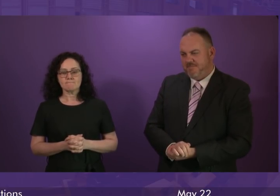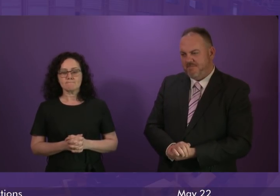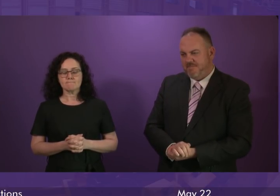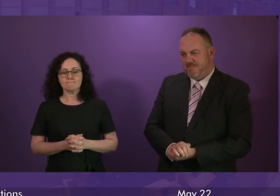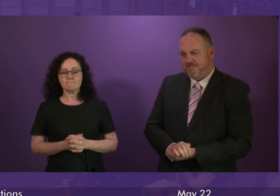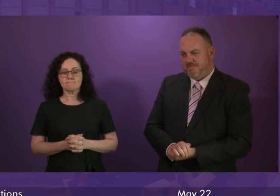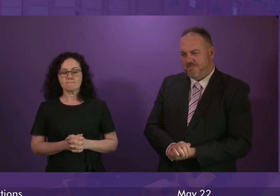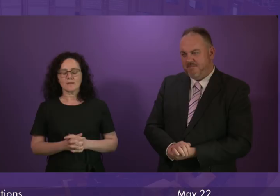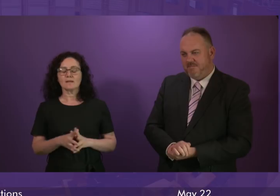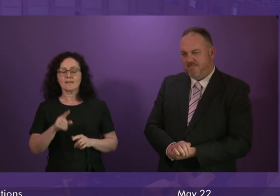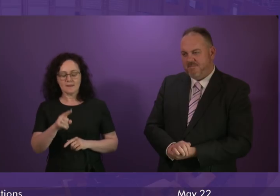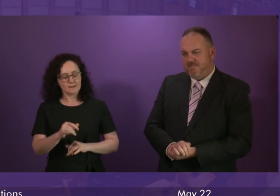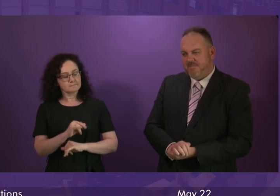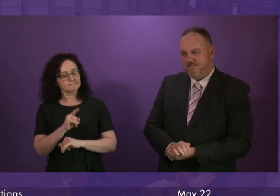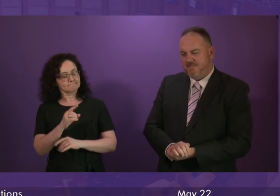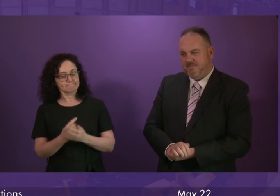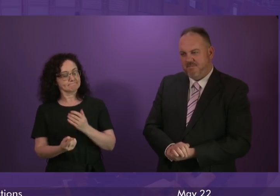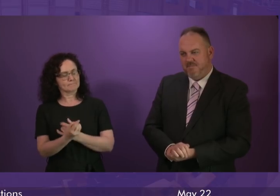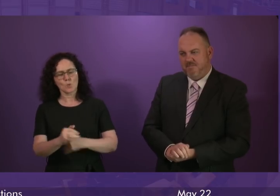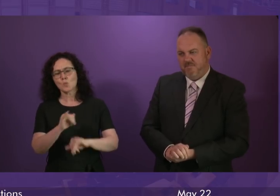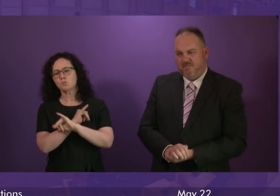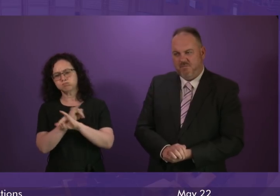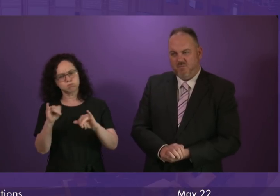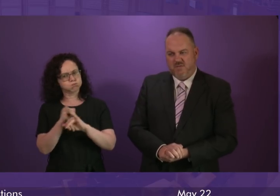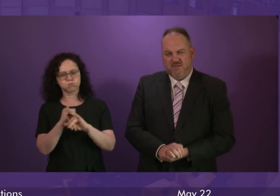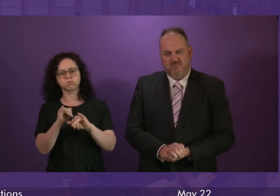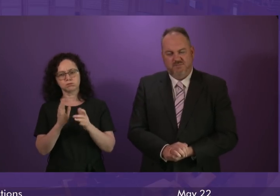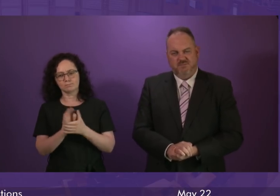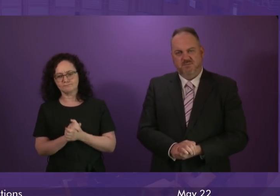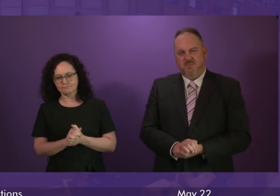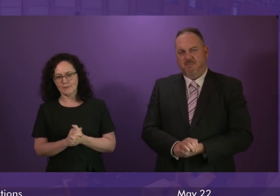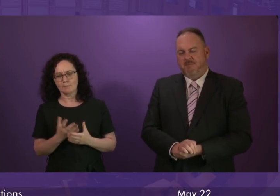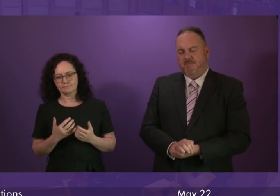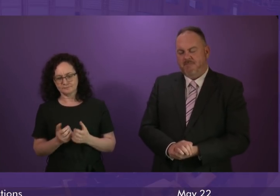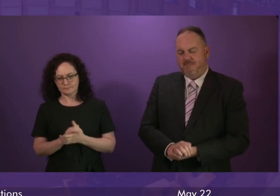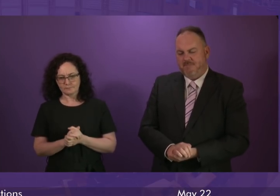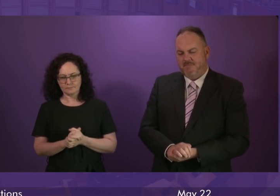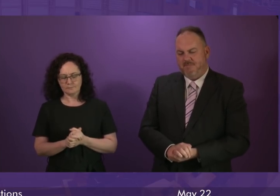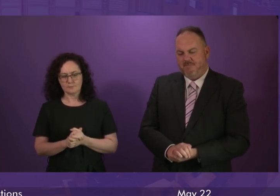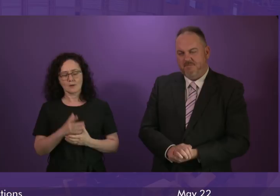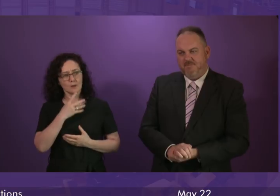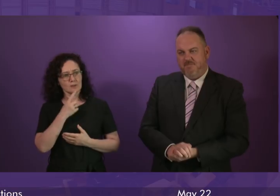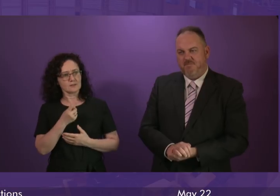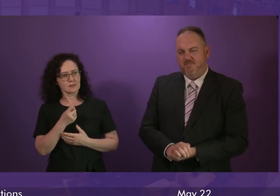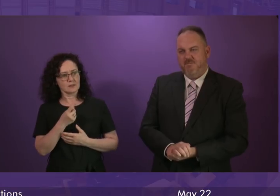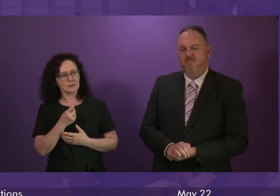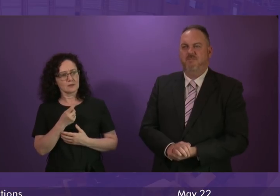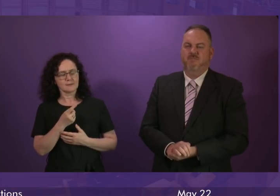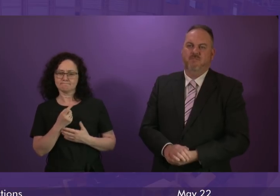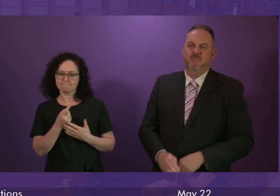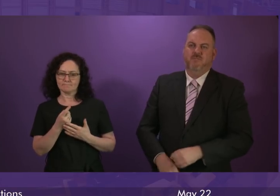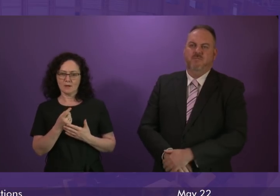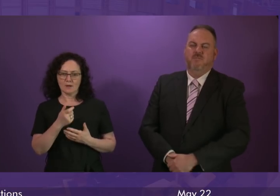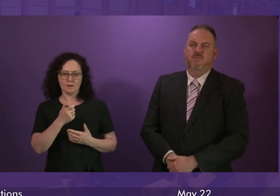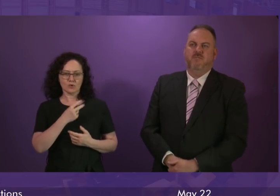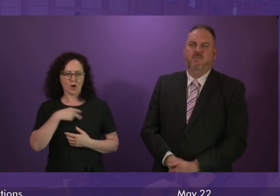I condemn that incident strongly, very strongly and unreservedly and I would take the opportunity to send my best wishes to